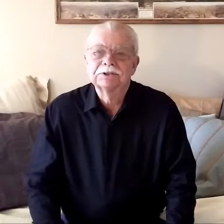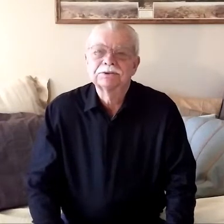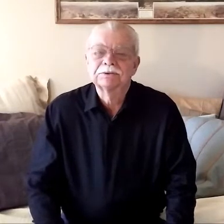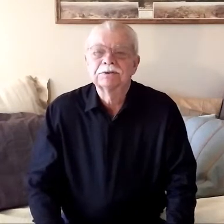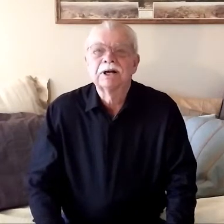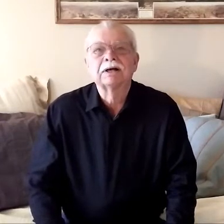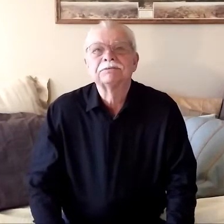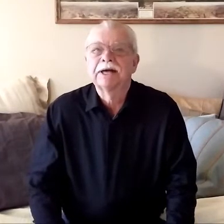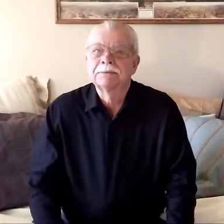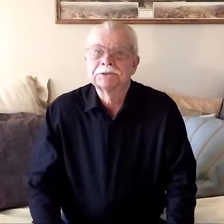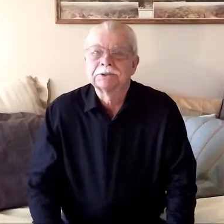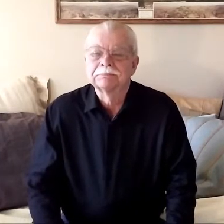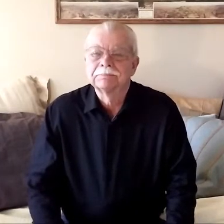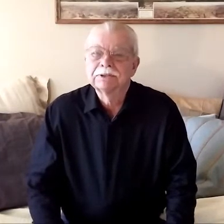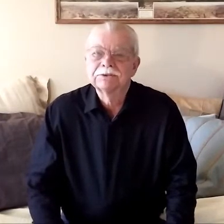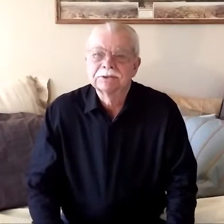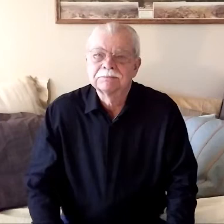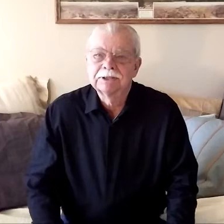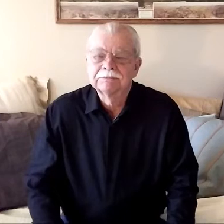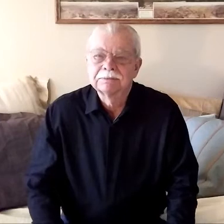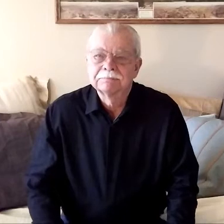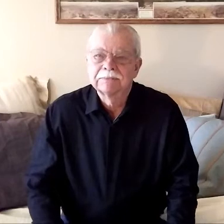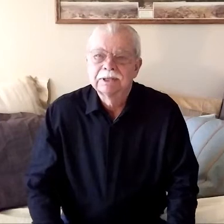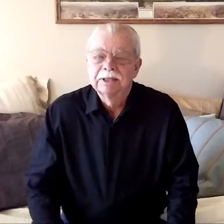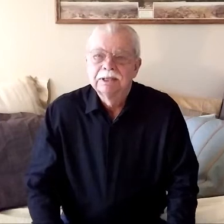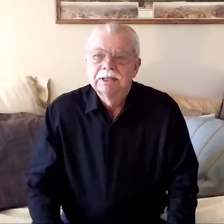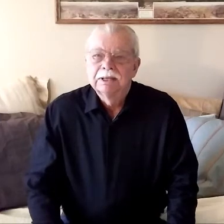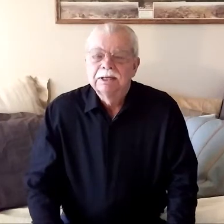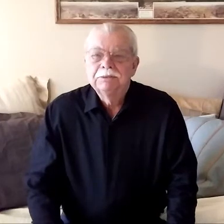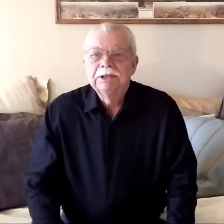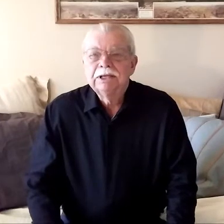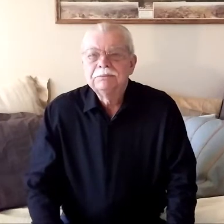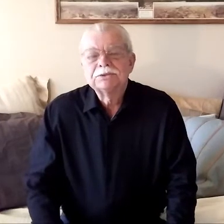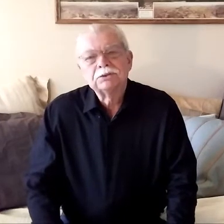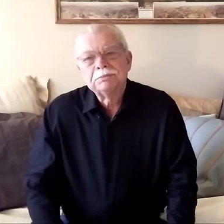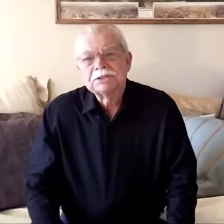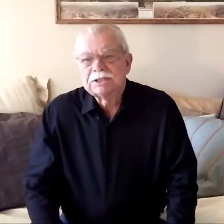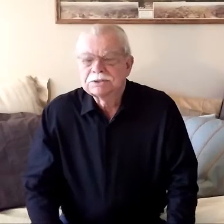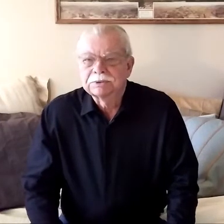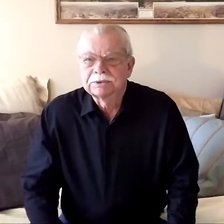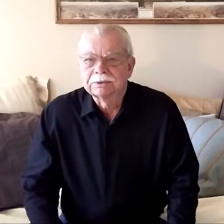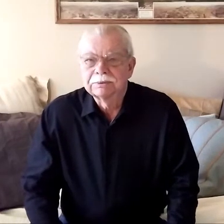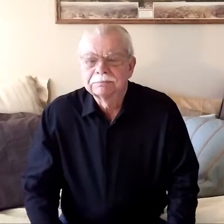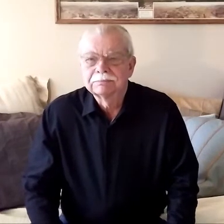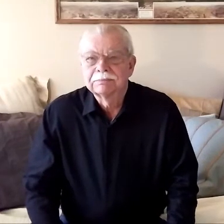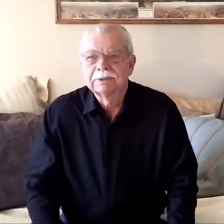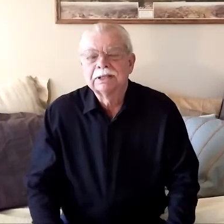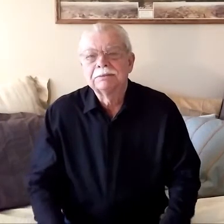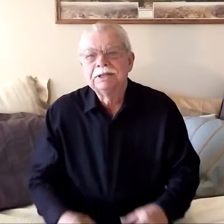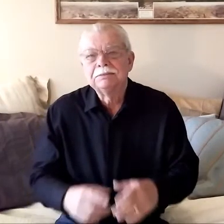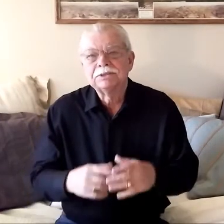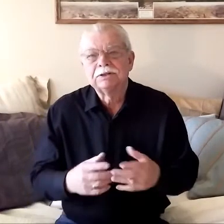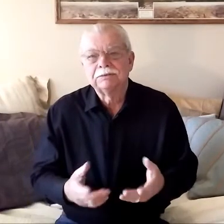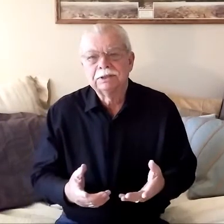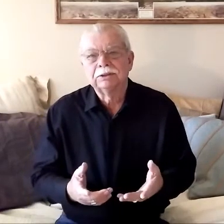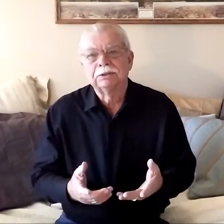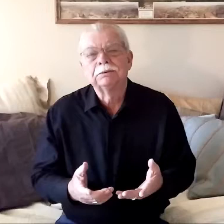sister of absalom the son of david he became so obsessed with her that he made himself ill